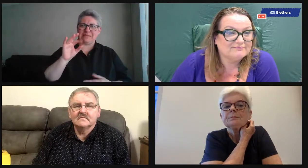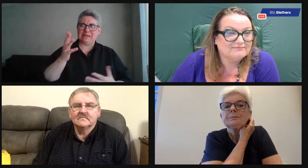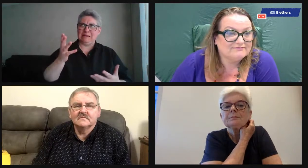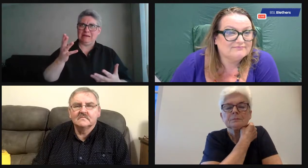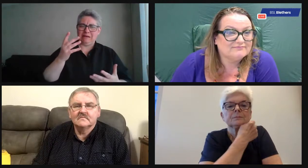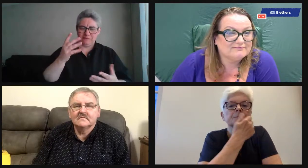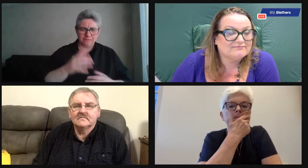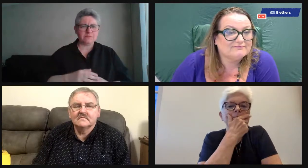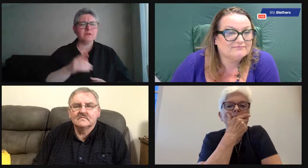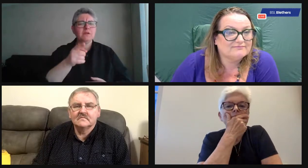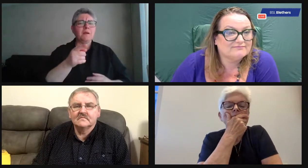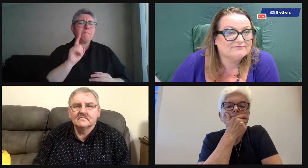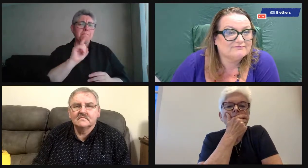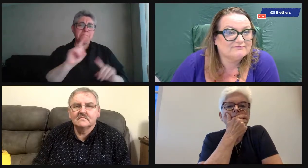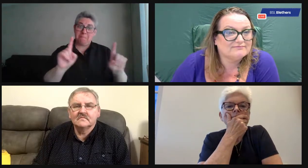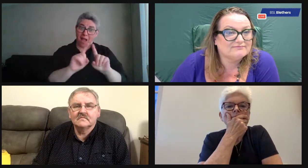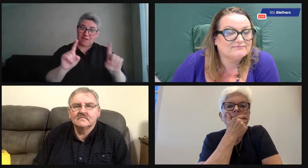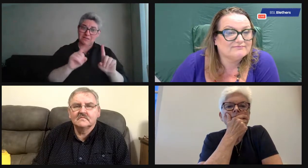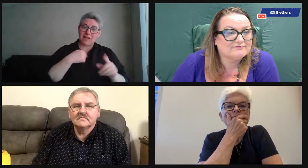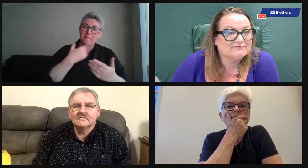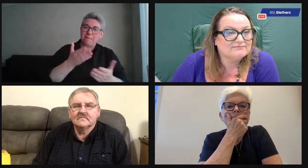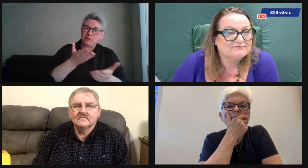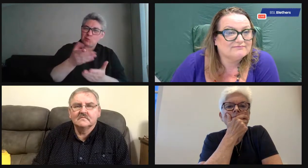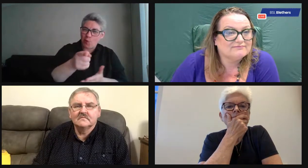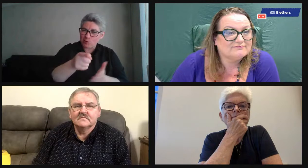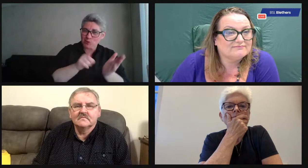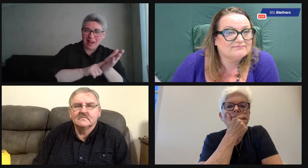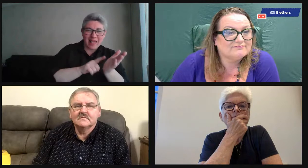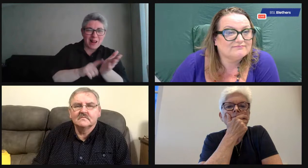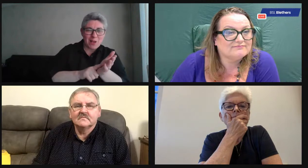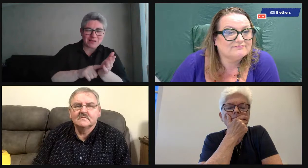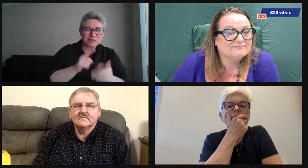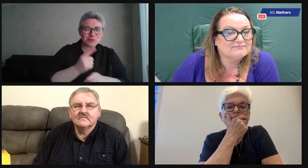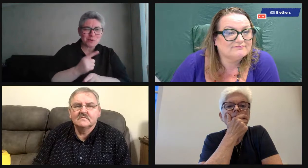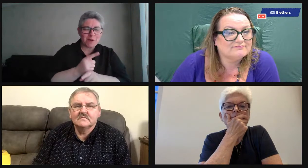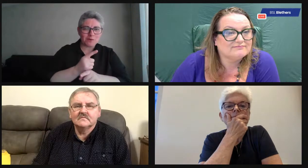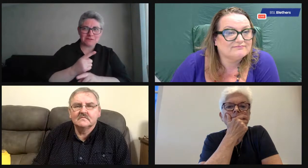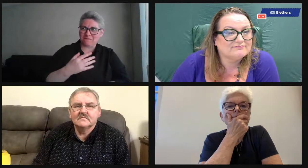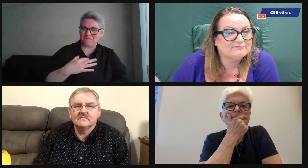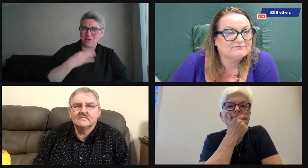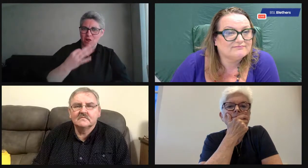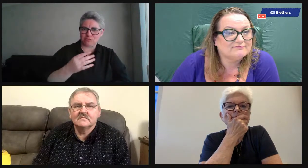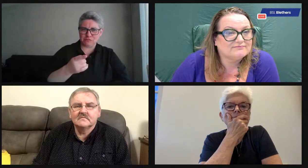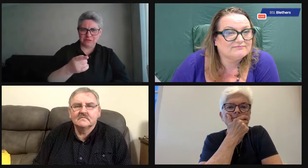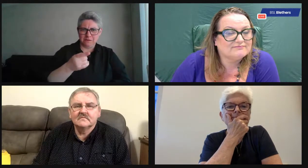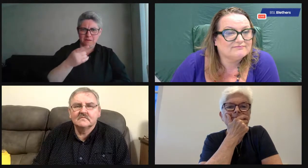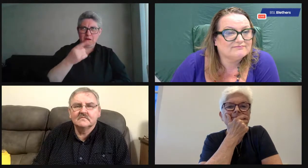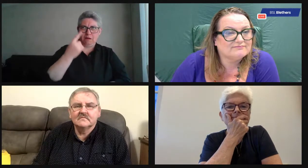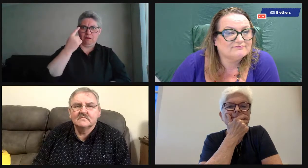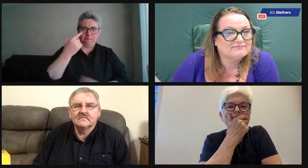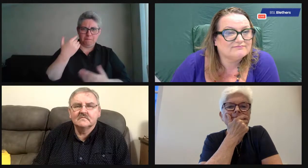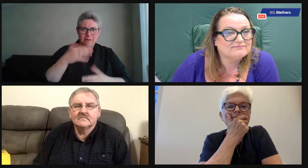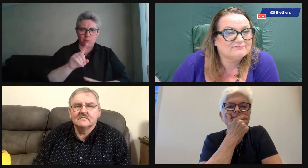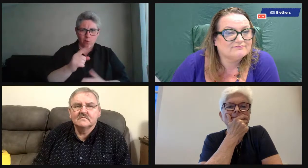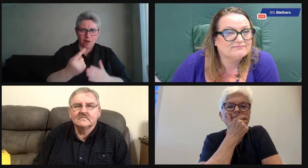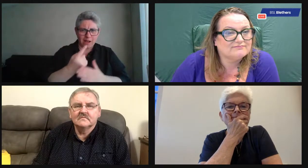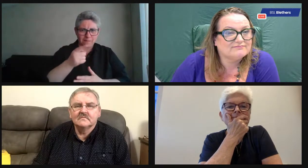us as deaf organizations because the Monday came about and we weren't prepared for that. So, Lillian, you know, you talked about volunteering.